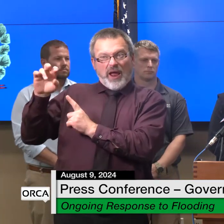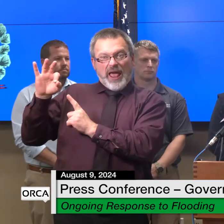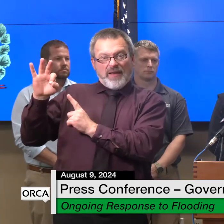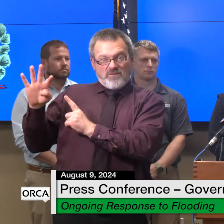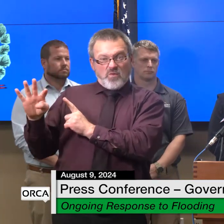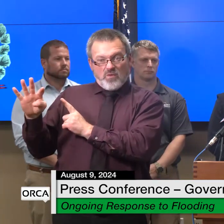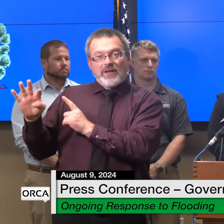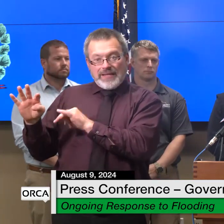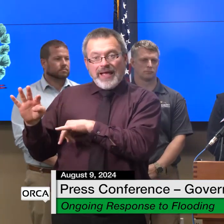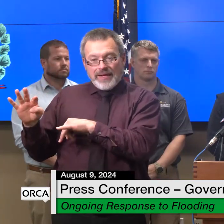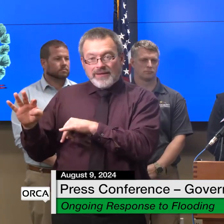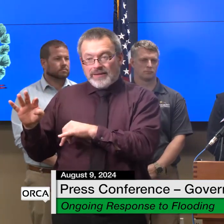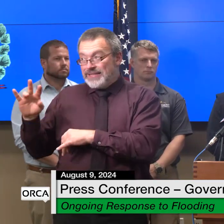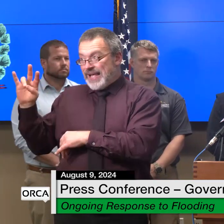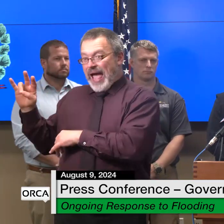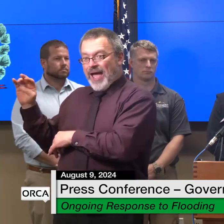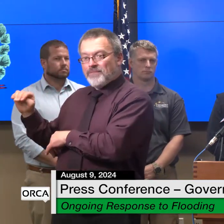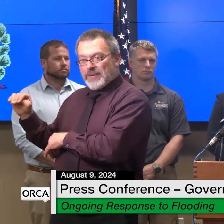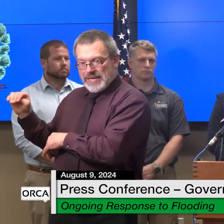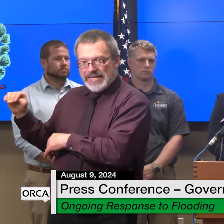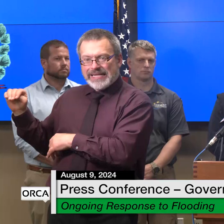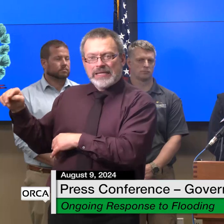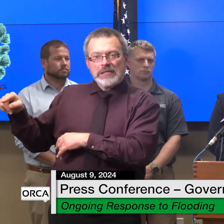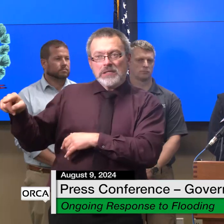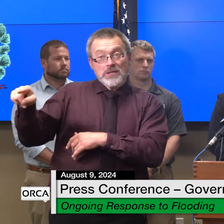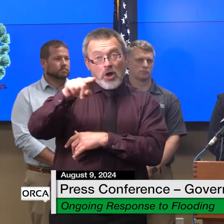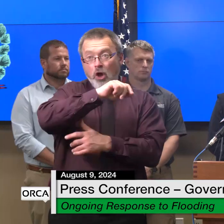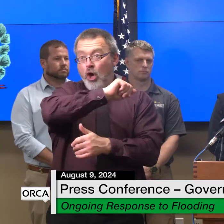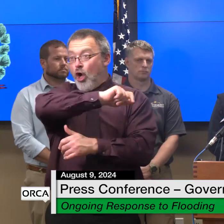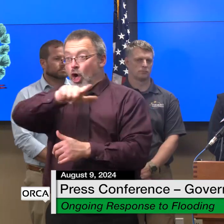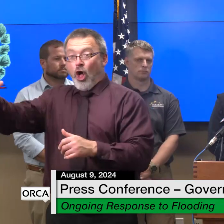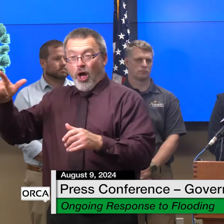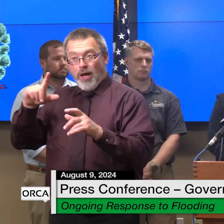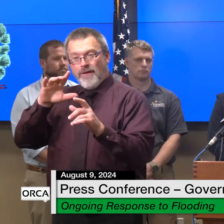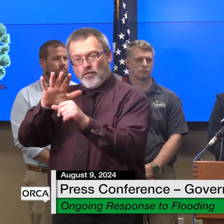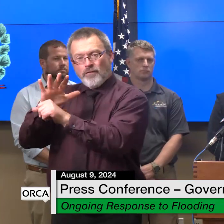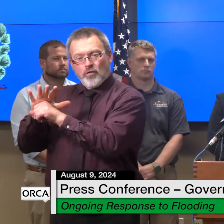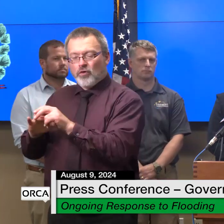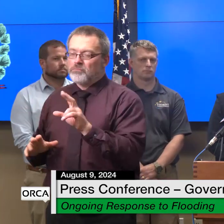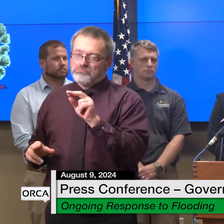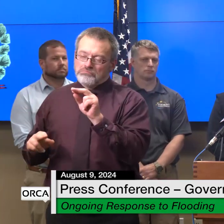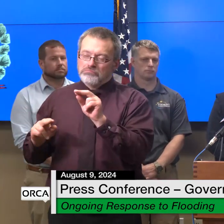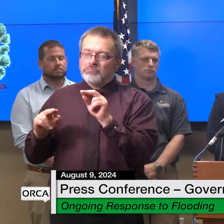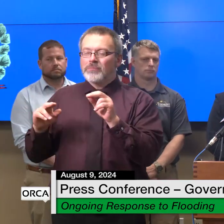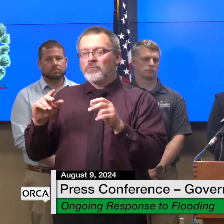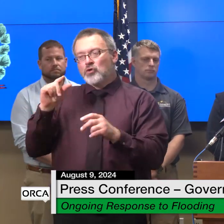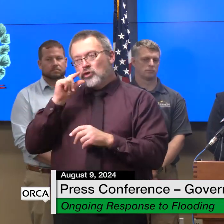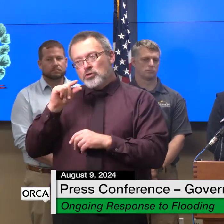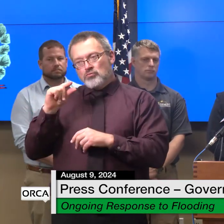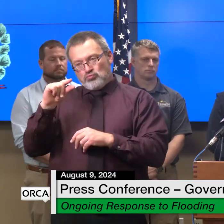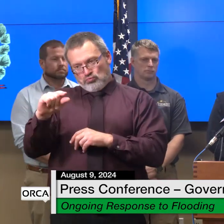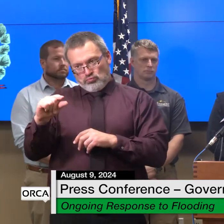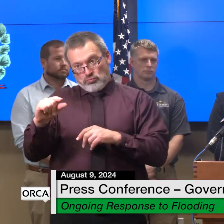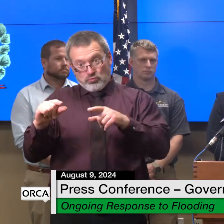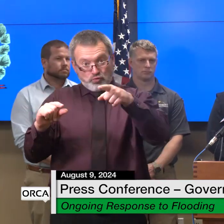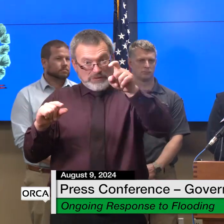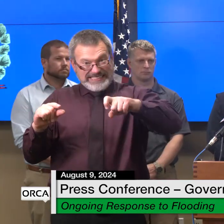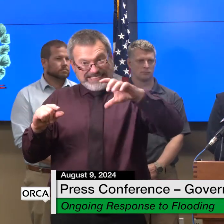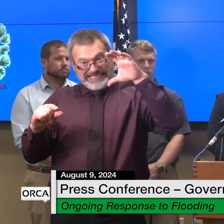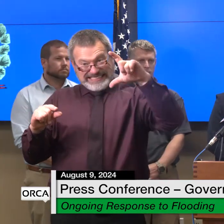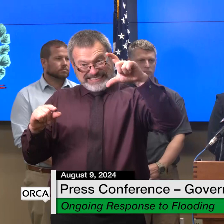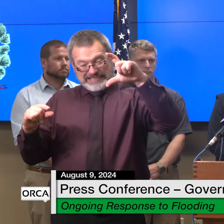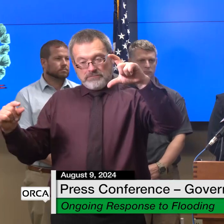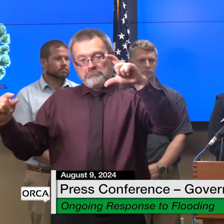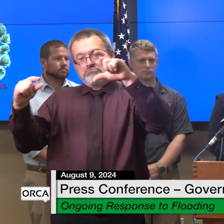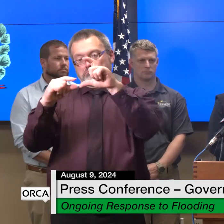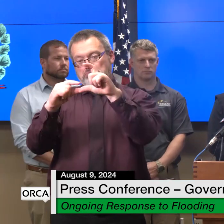organizations whole but it surely will help them in their recovery as we did last summer we are working with the